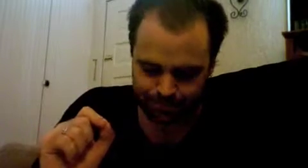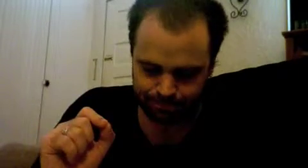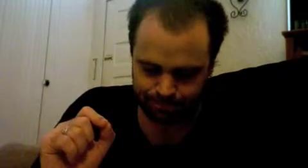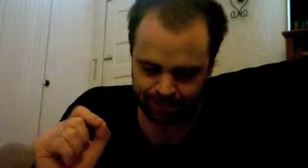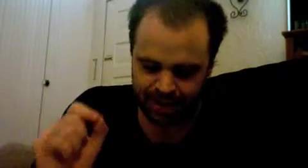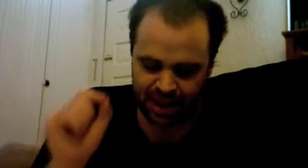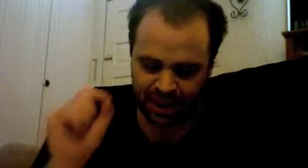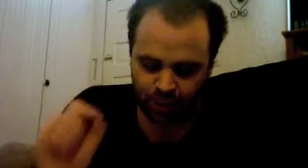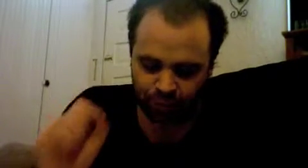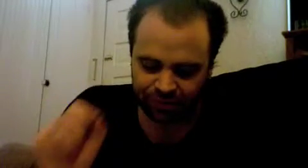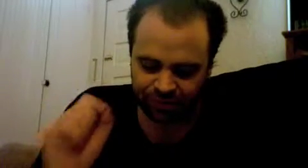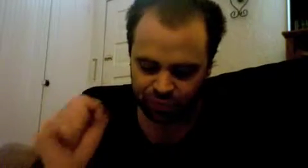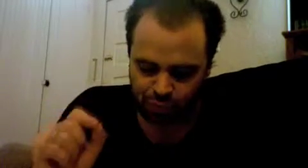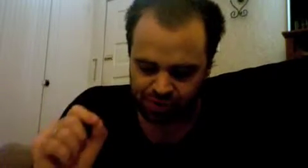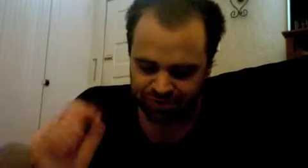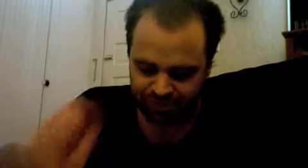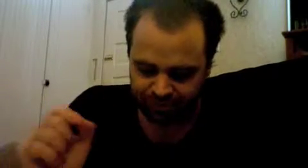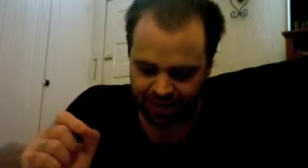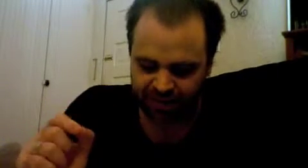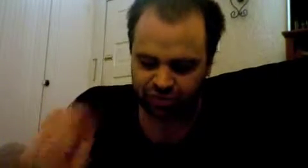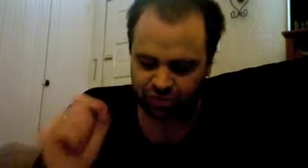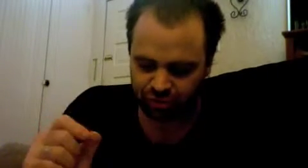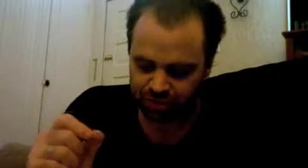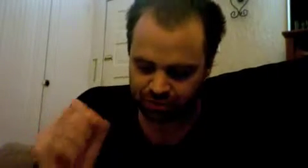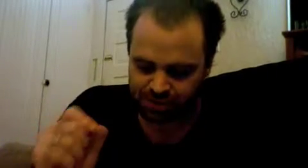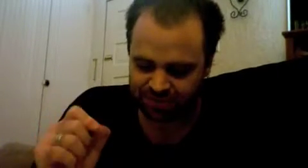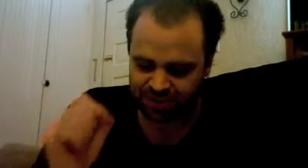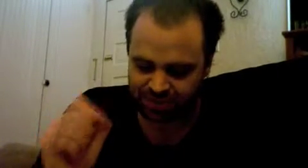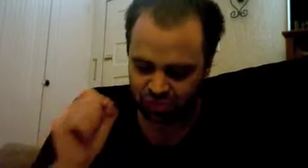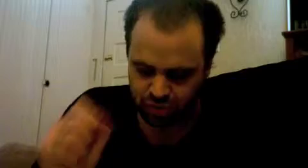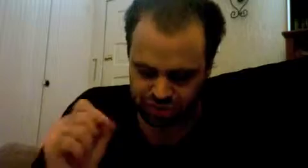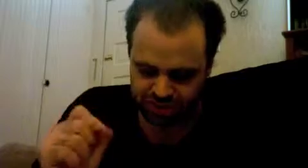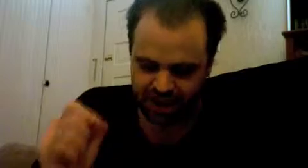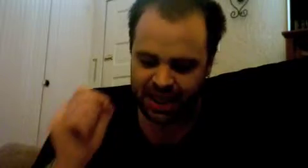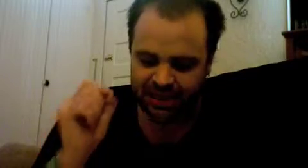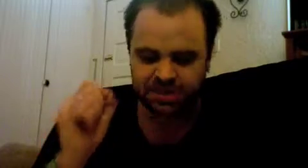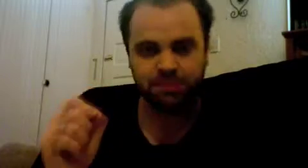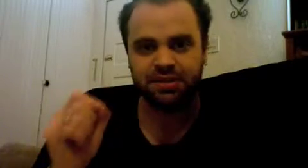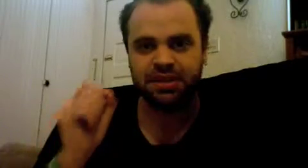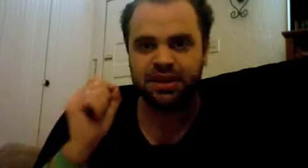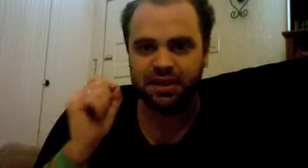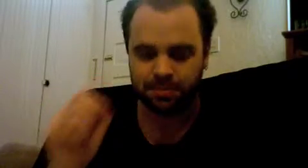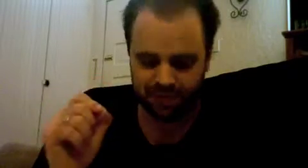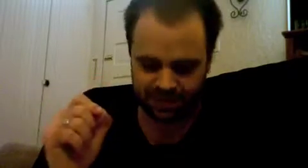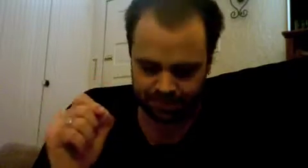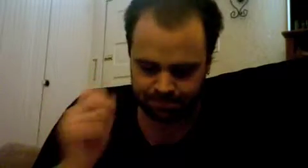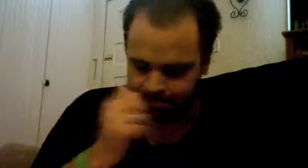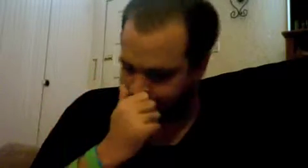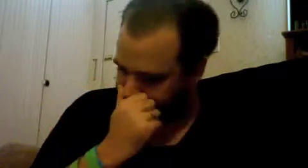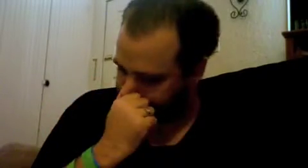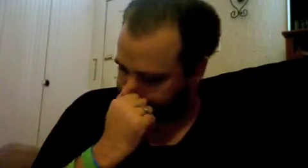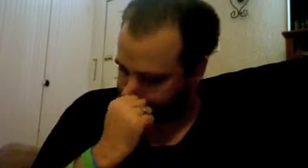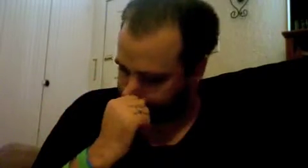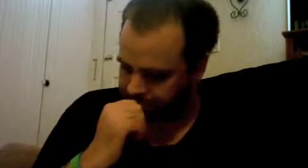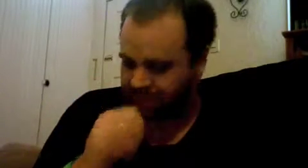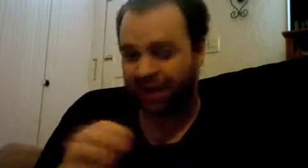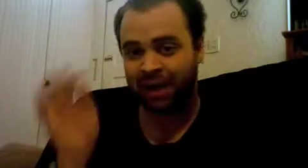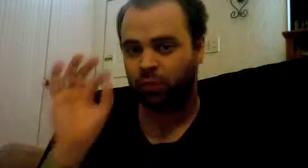and only such words in fact do express the intuition as something immediate and when